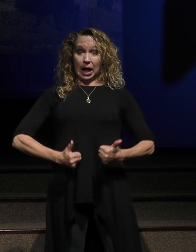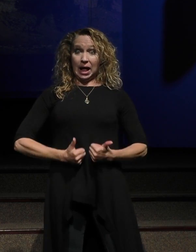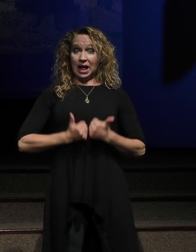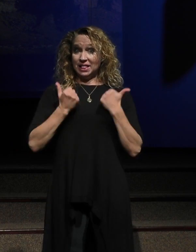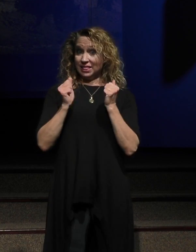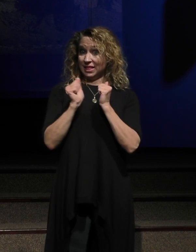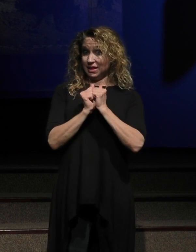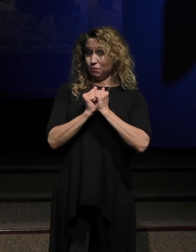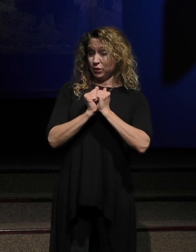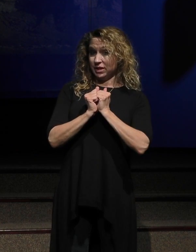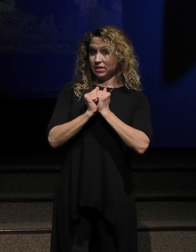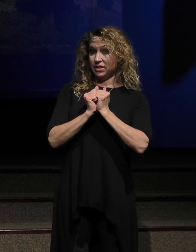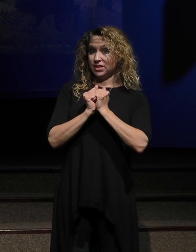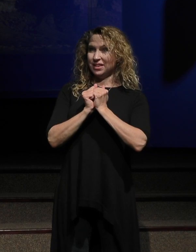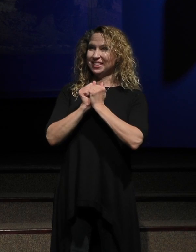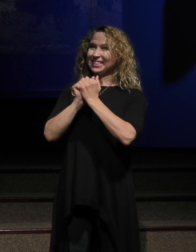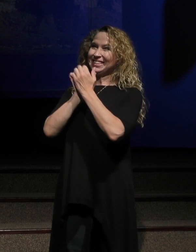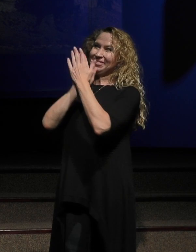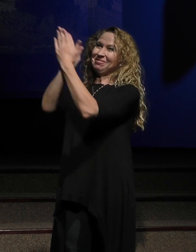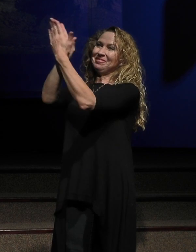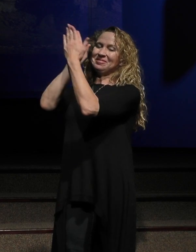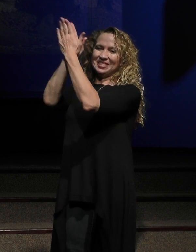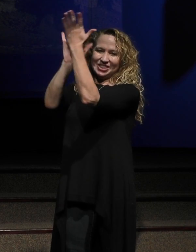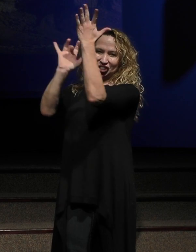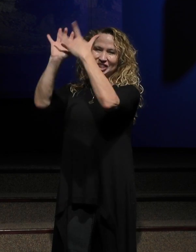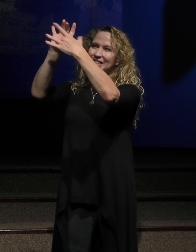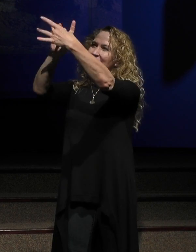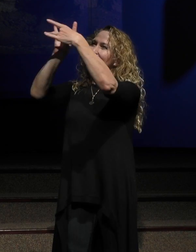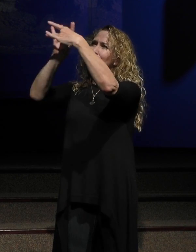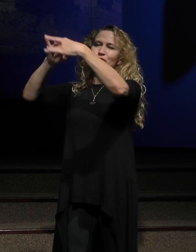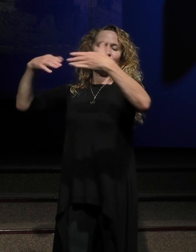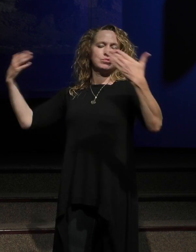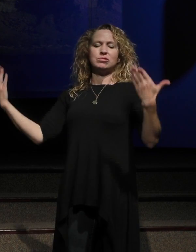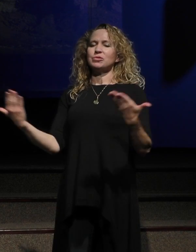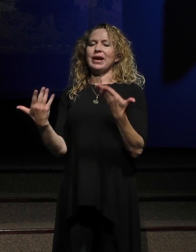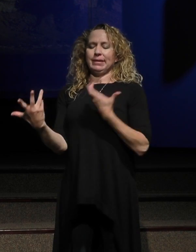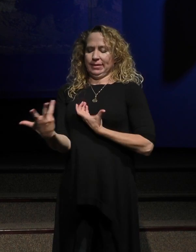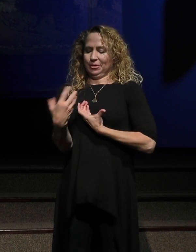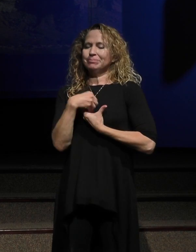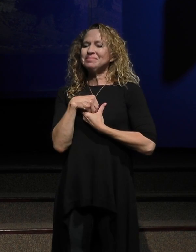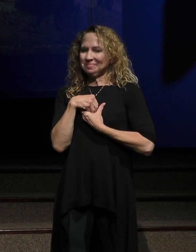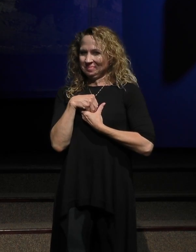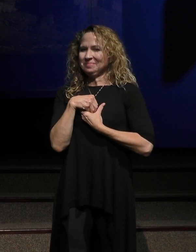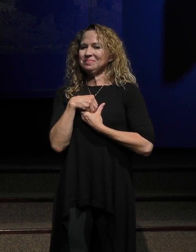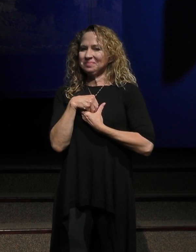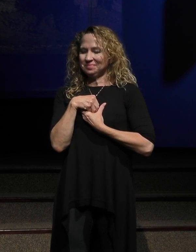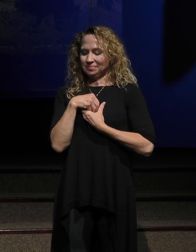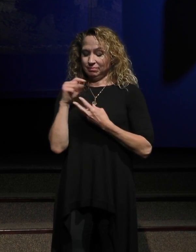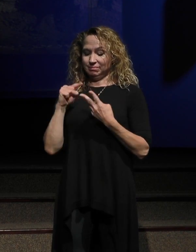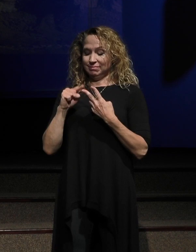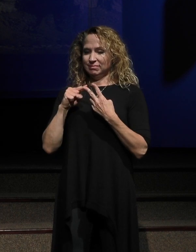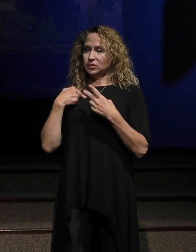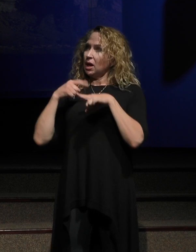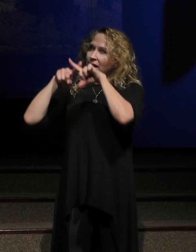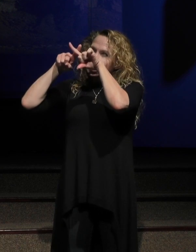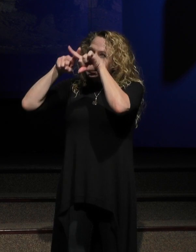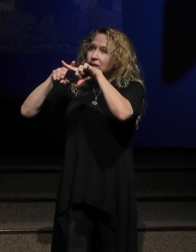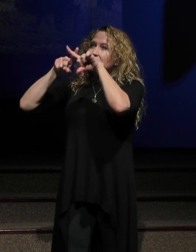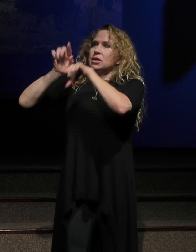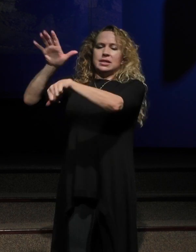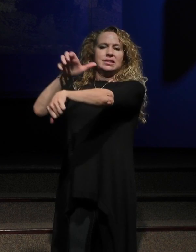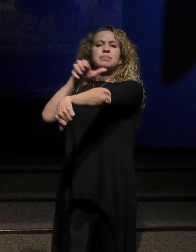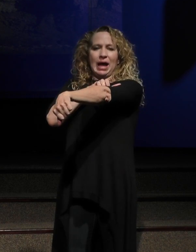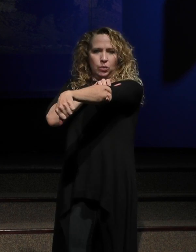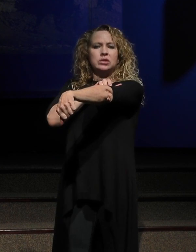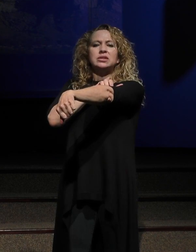the presence of Jesus right here. And number two is I rely on the power